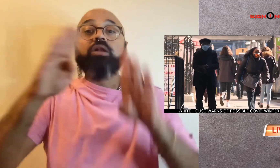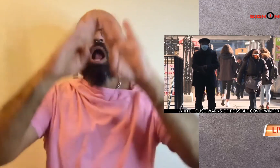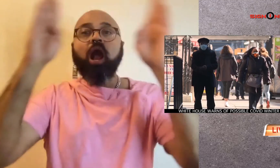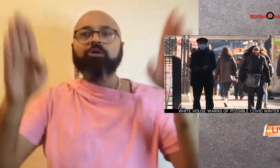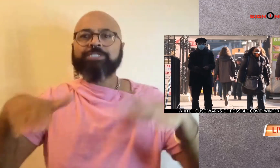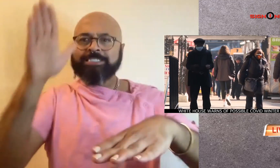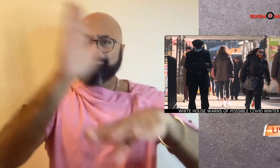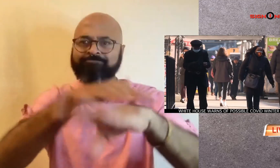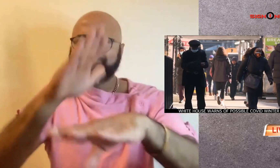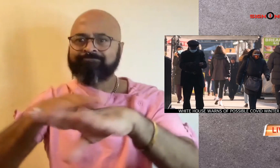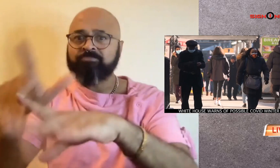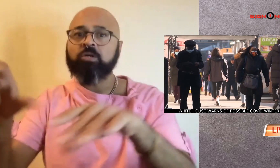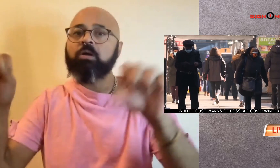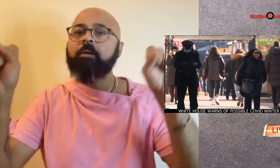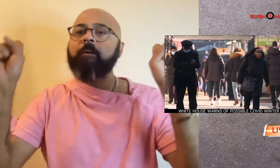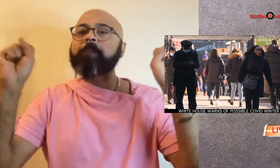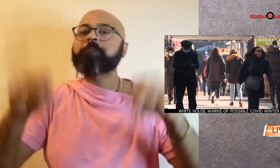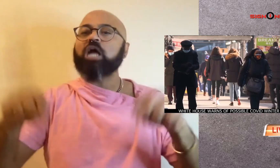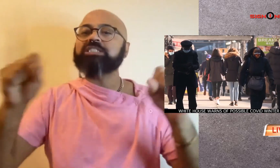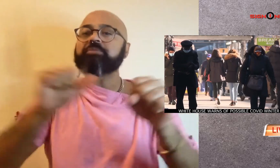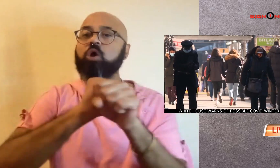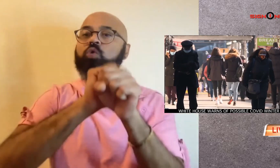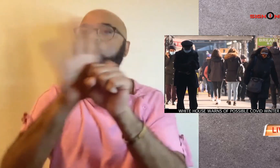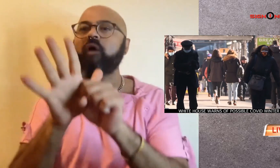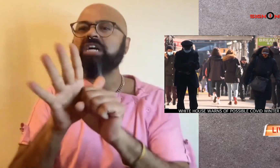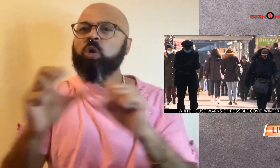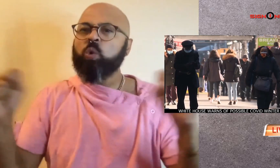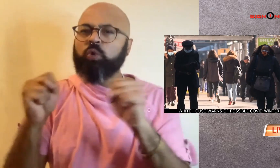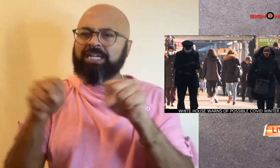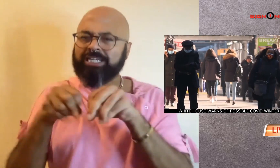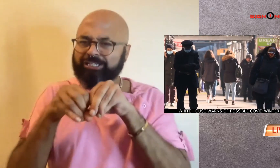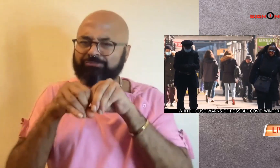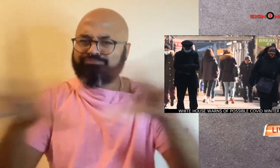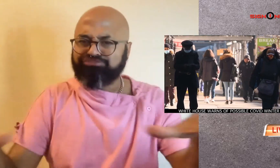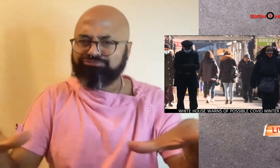The White House is warning of a possible COVID-19 winter surge.